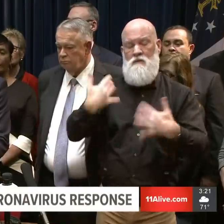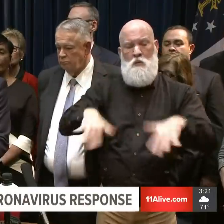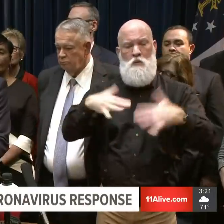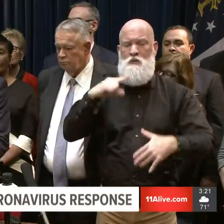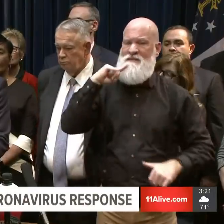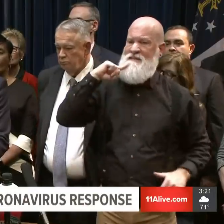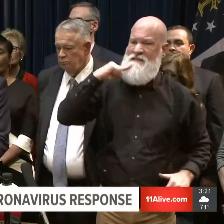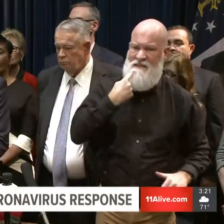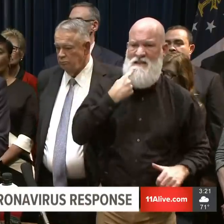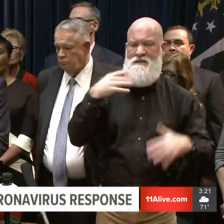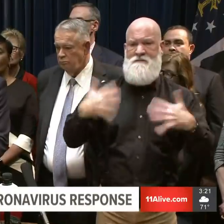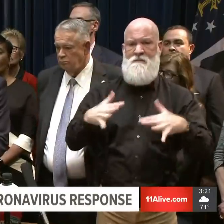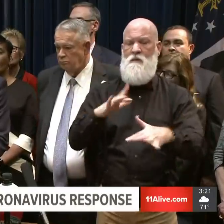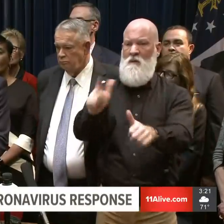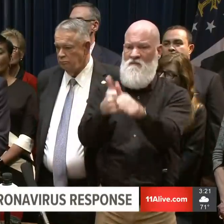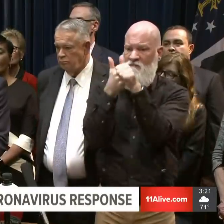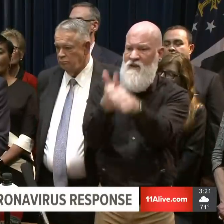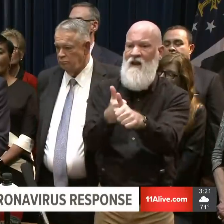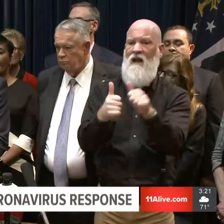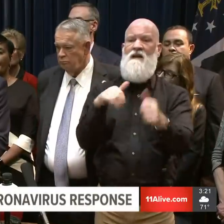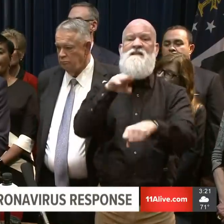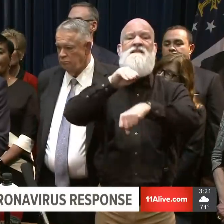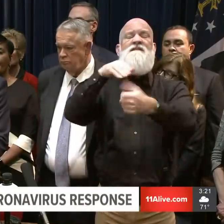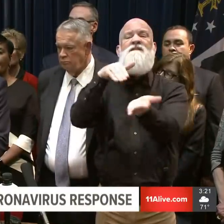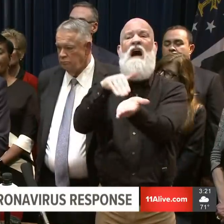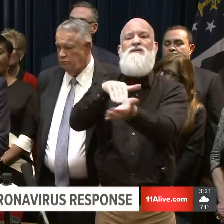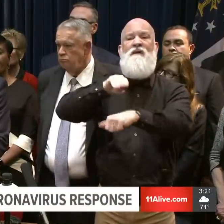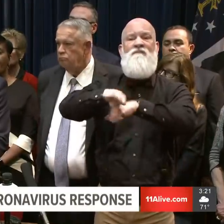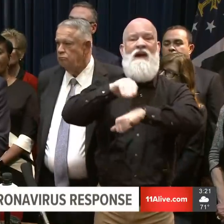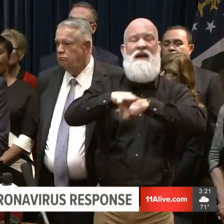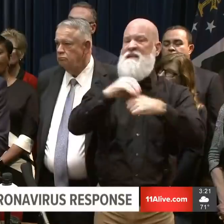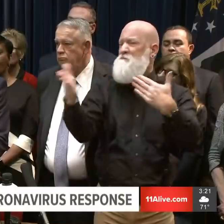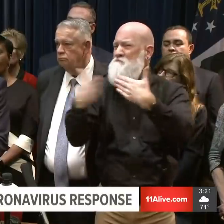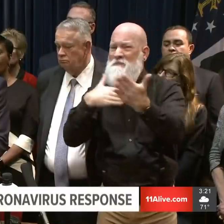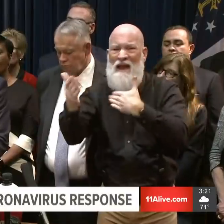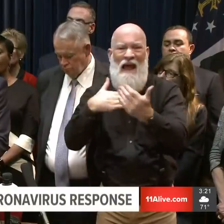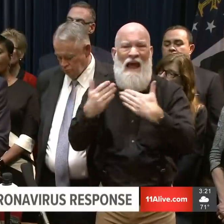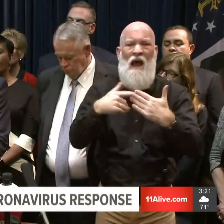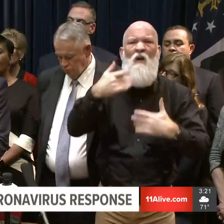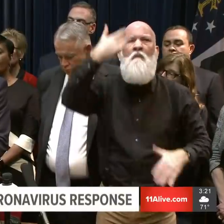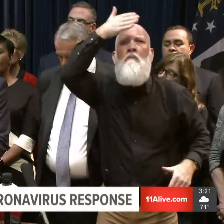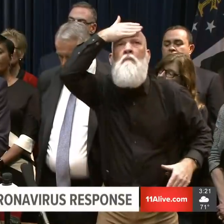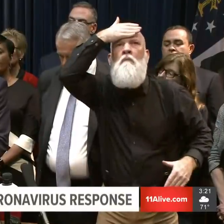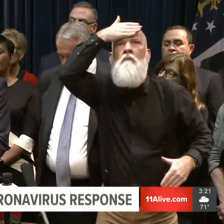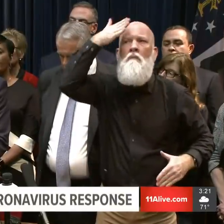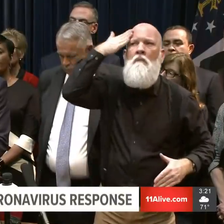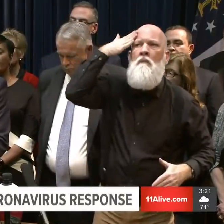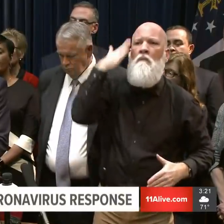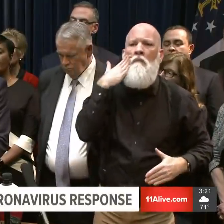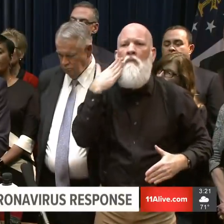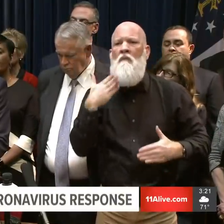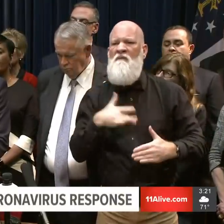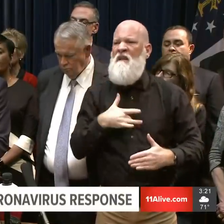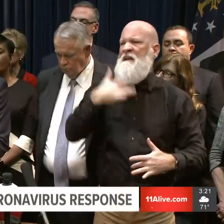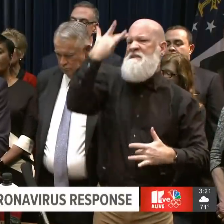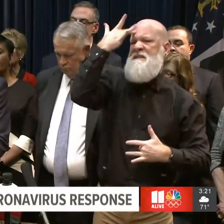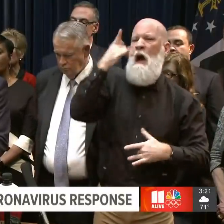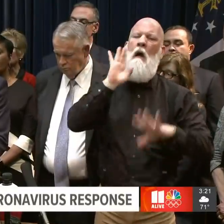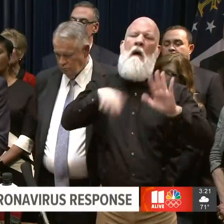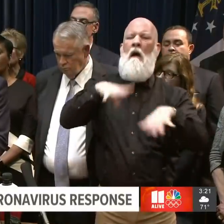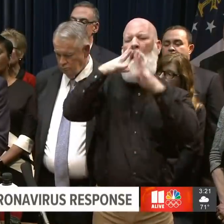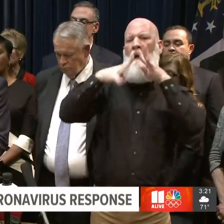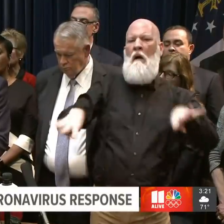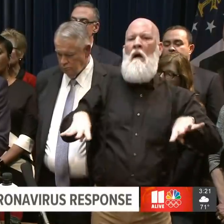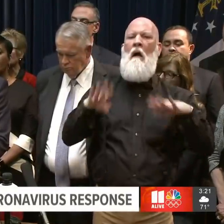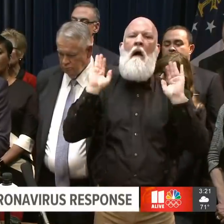symptoms. If you ignore this medical advice, you are literally endangering lives in our state. It is simply not